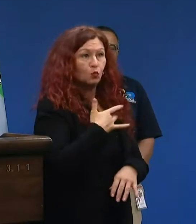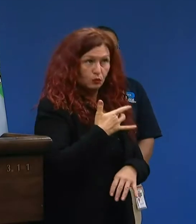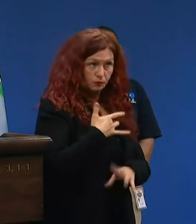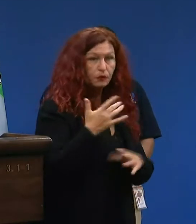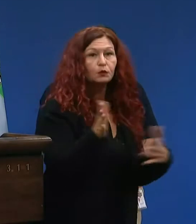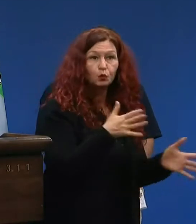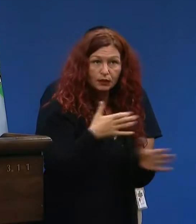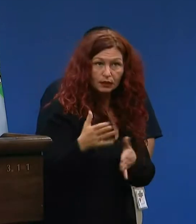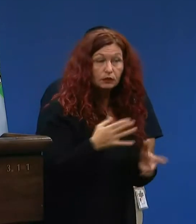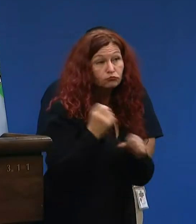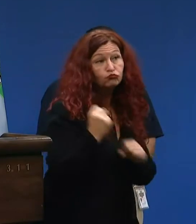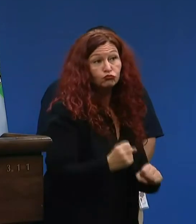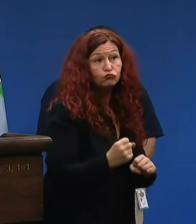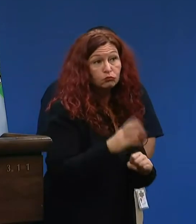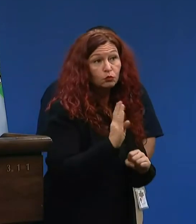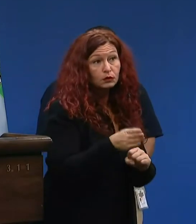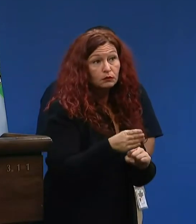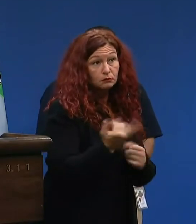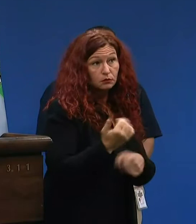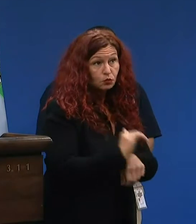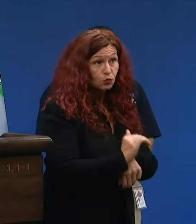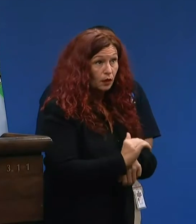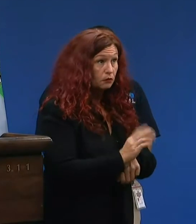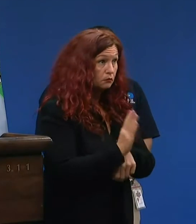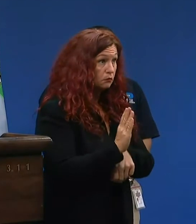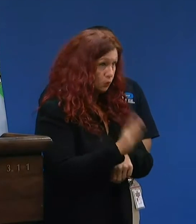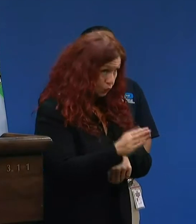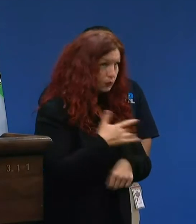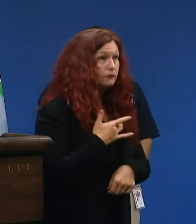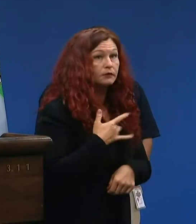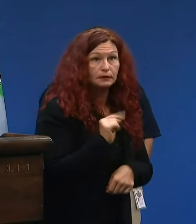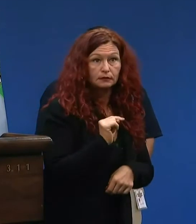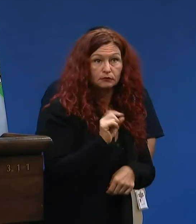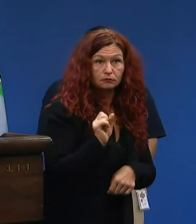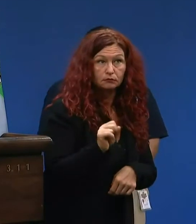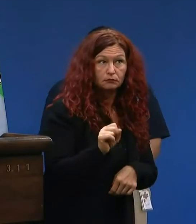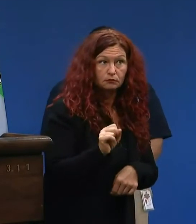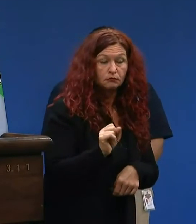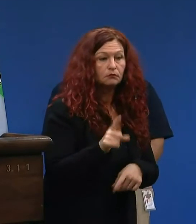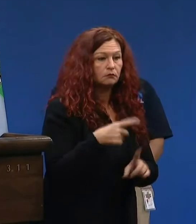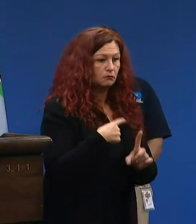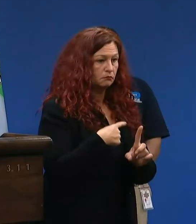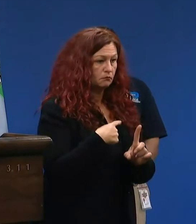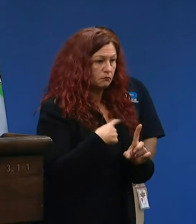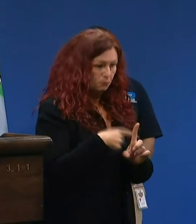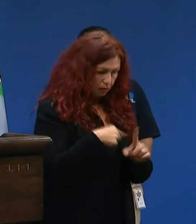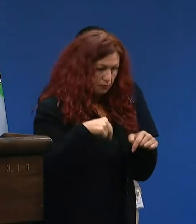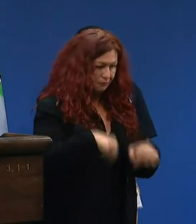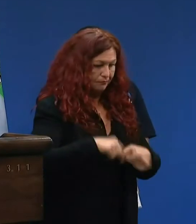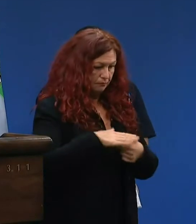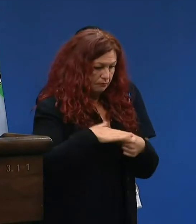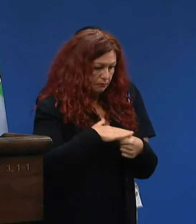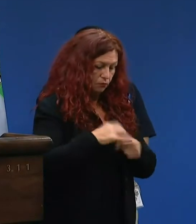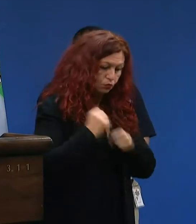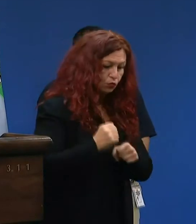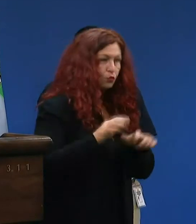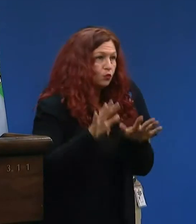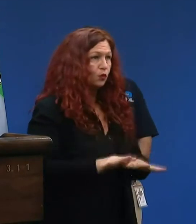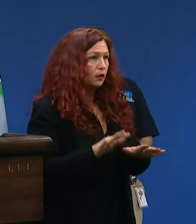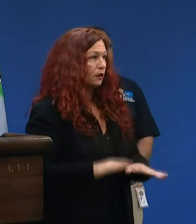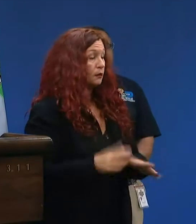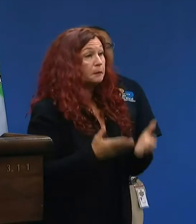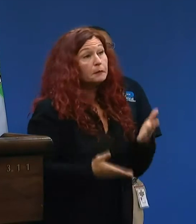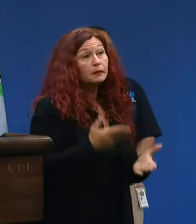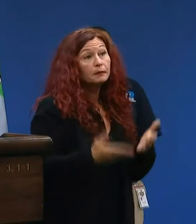still be quite strong across the area, as well as locally heavy rain and localized flooding. Possible, and